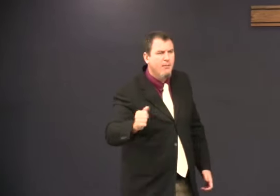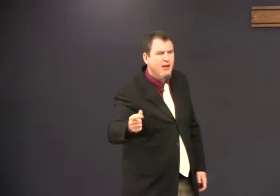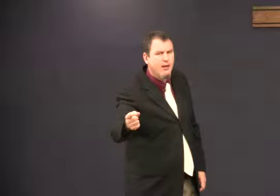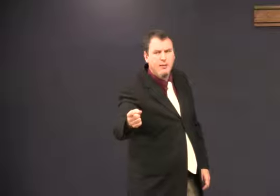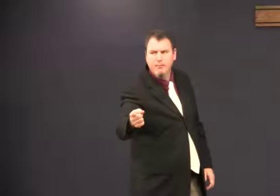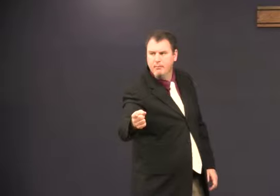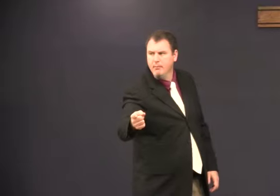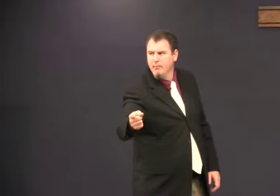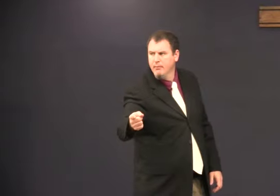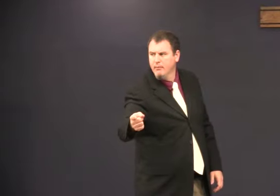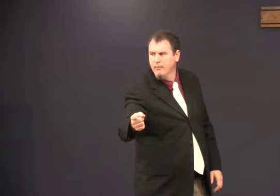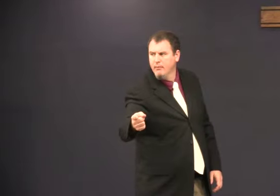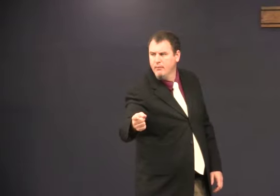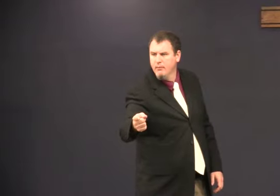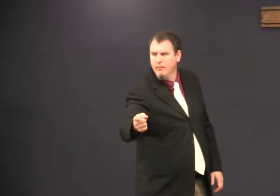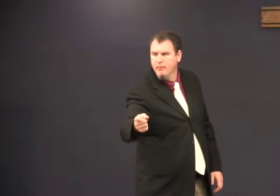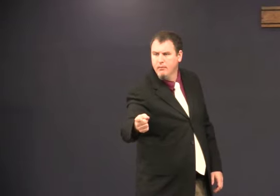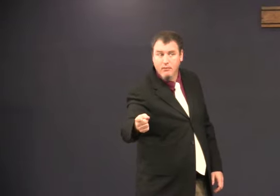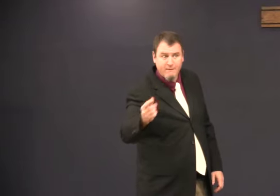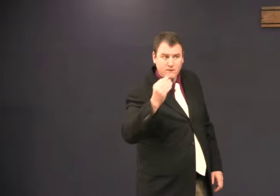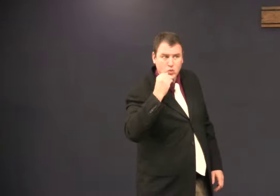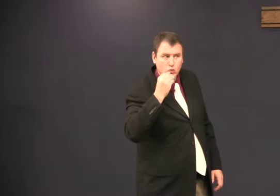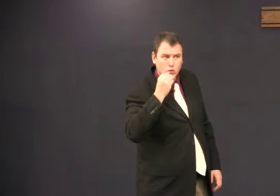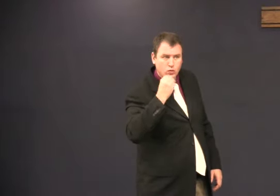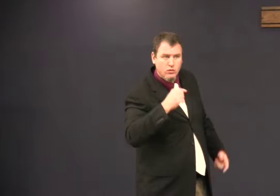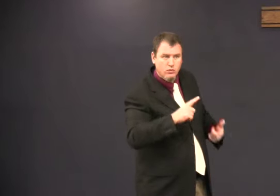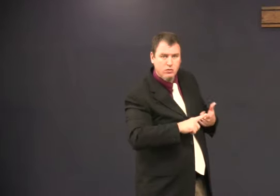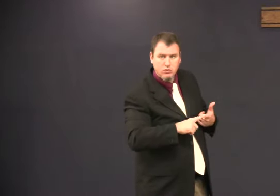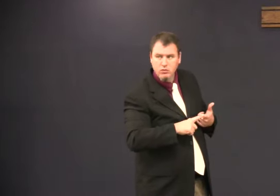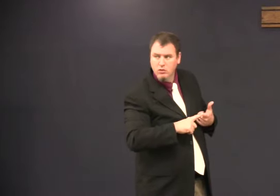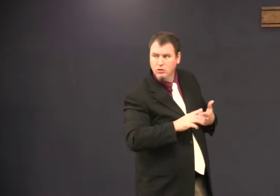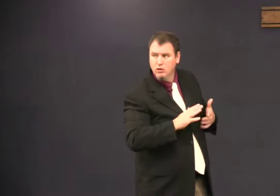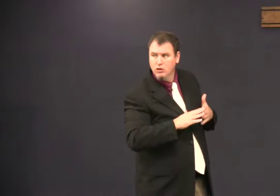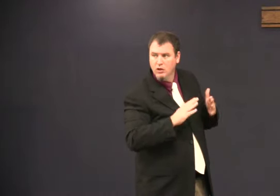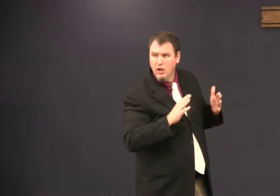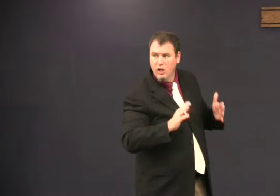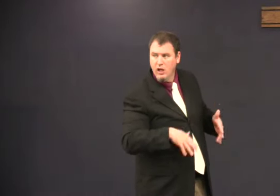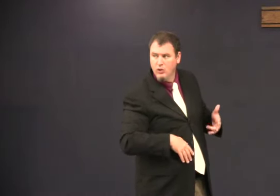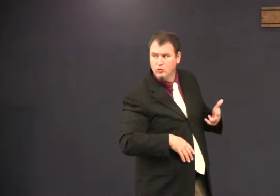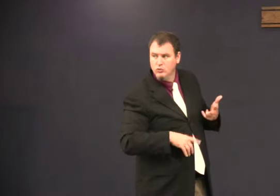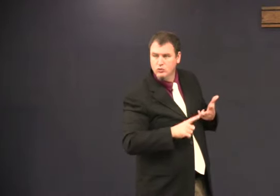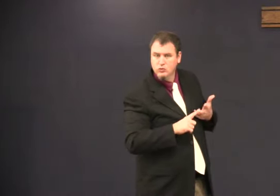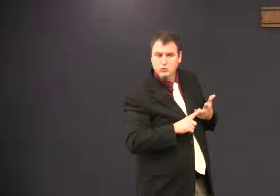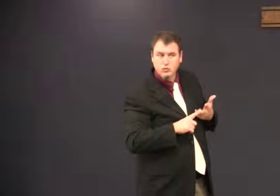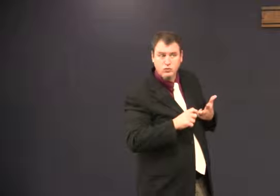How do I pay him? In clean. In housing.